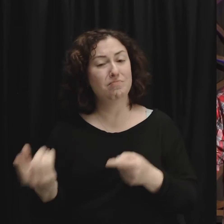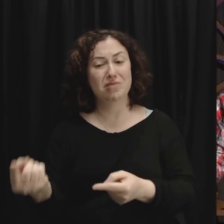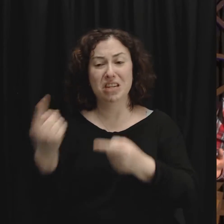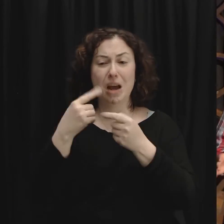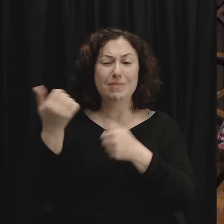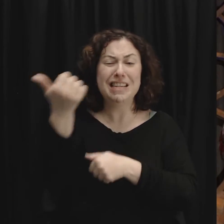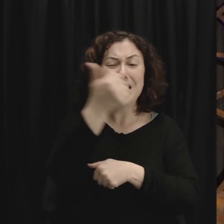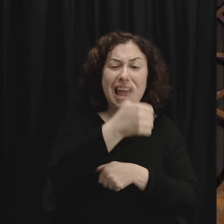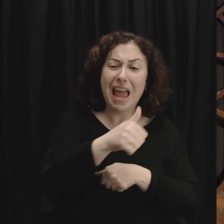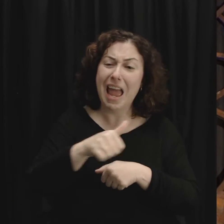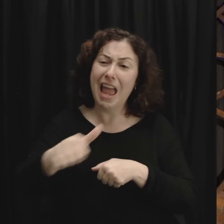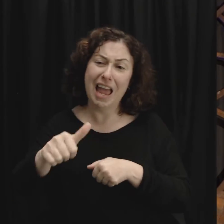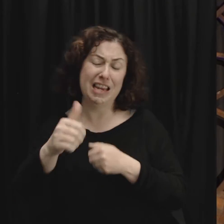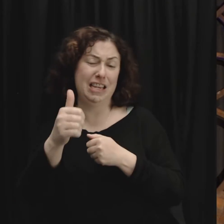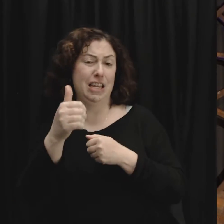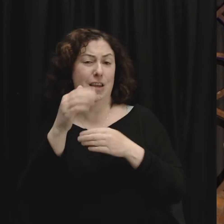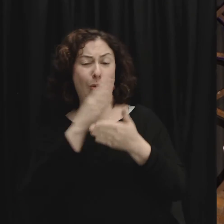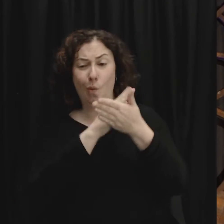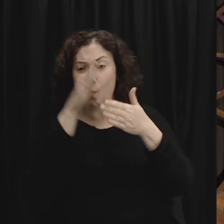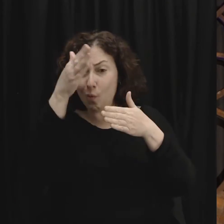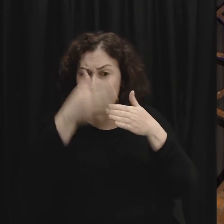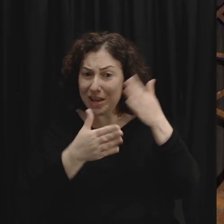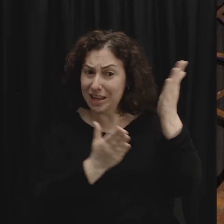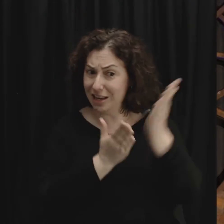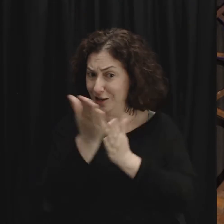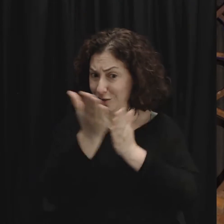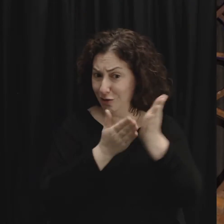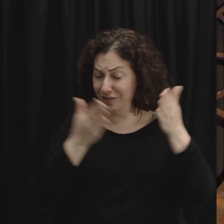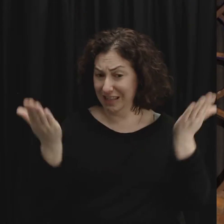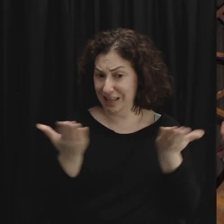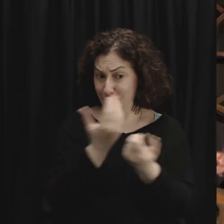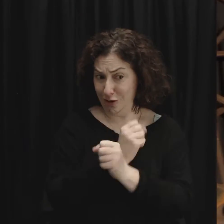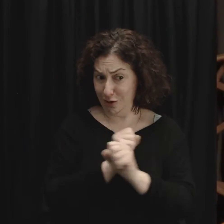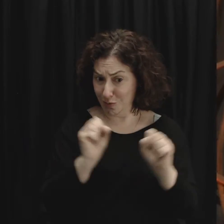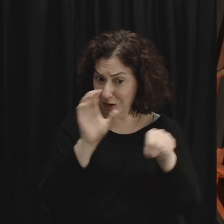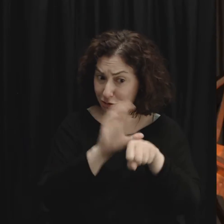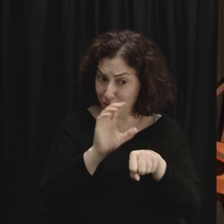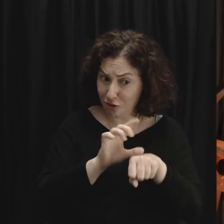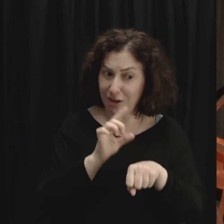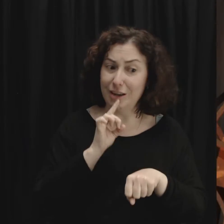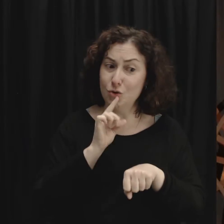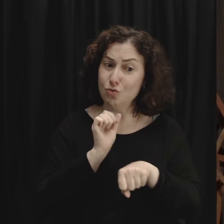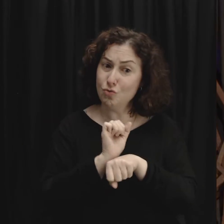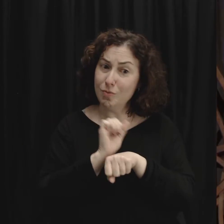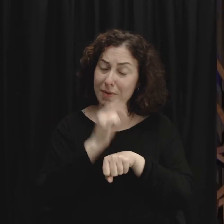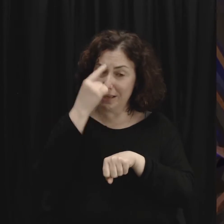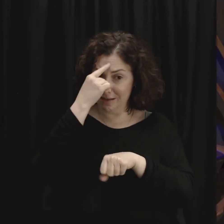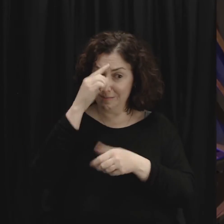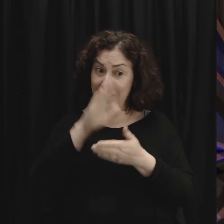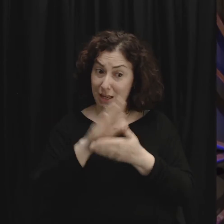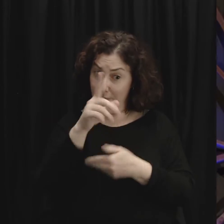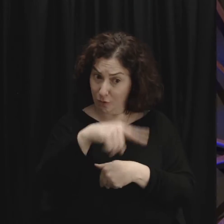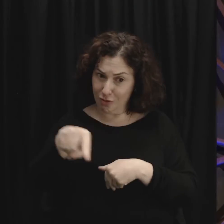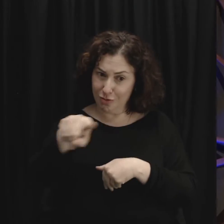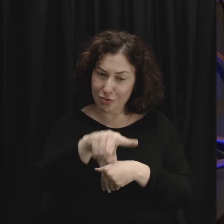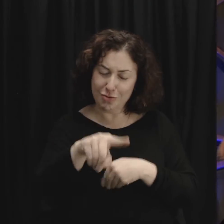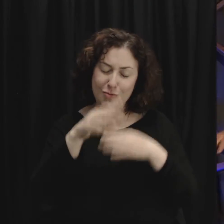our locations. Here's what I believe. I genuinely believe that Joe would be warmly welcomed into our